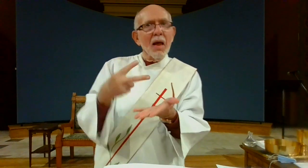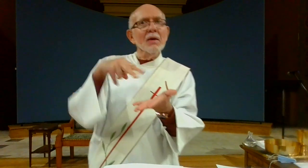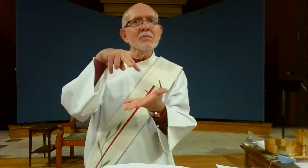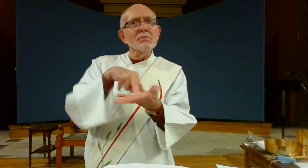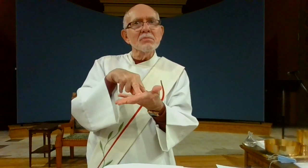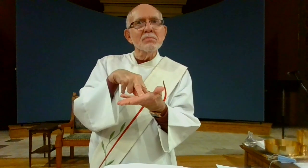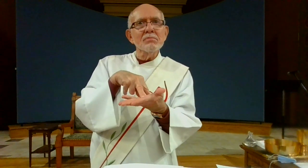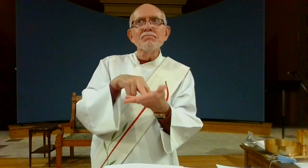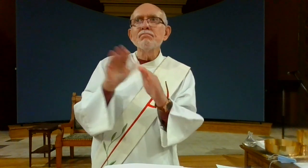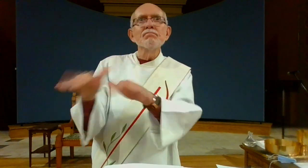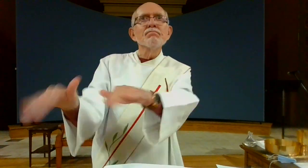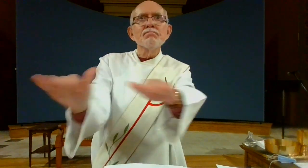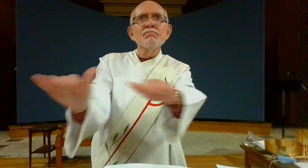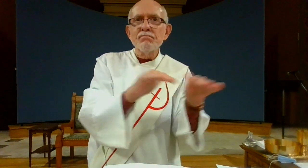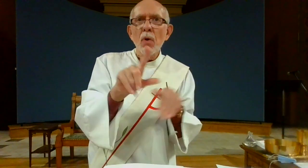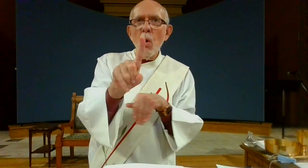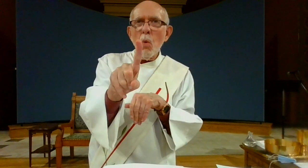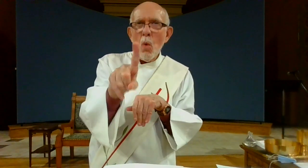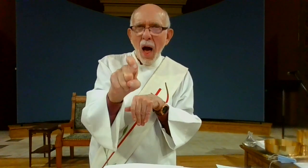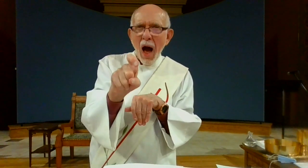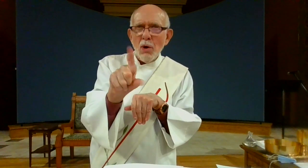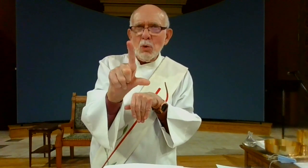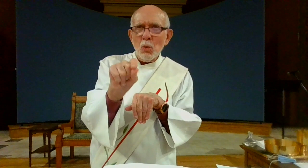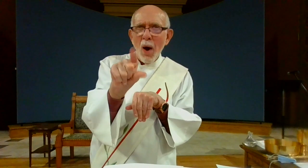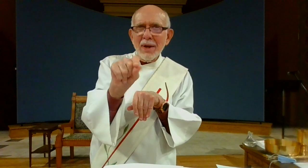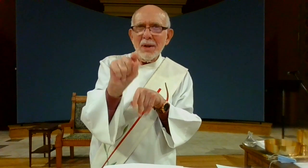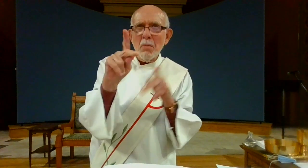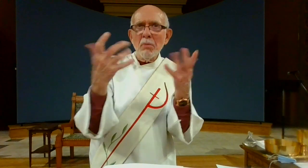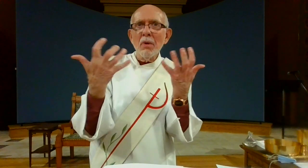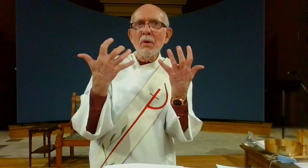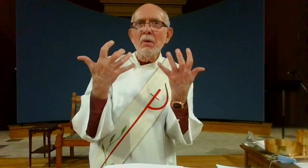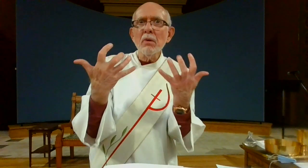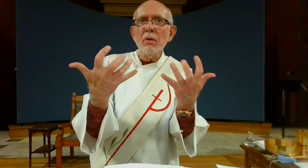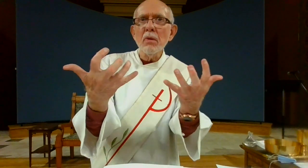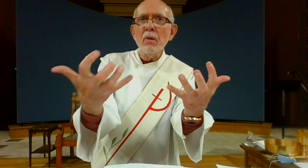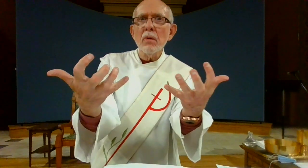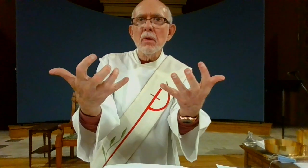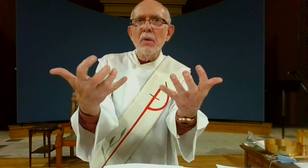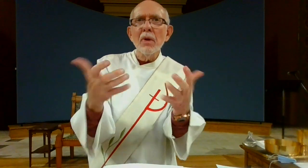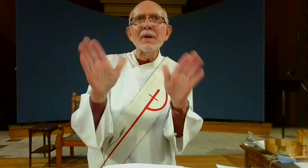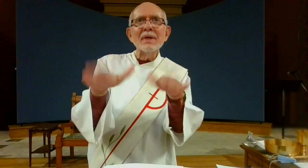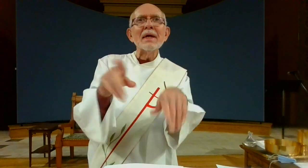and as time went on Peter realized out of this 120 people